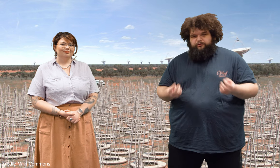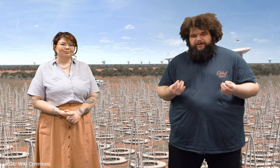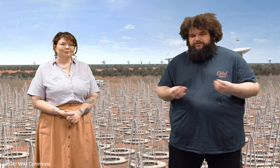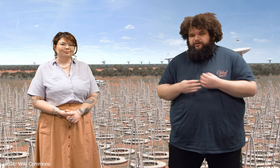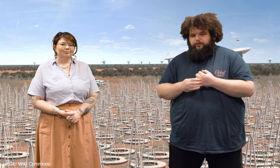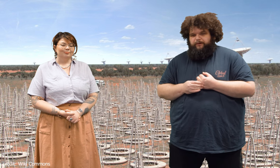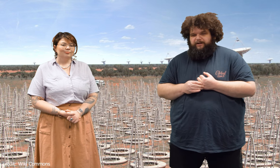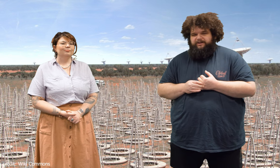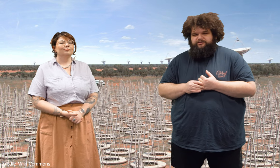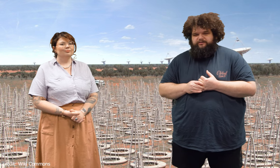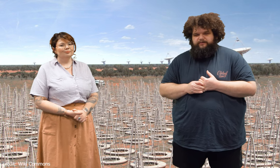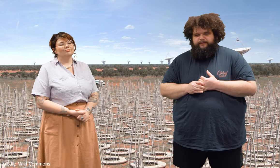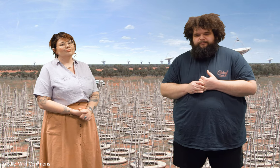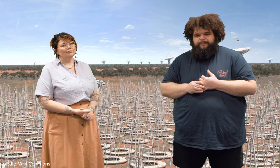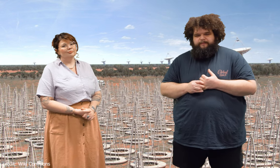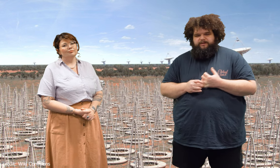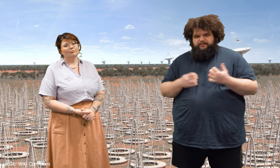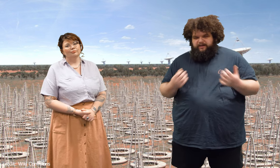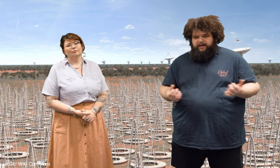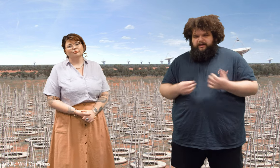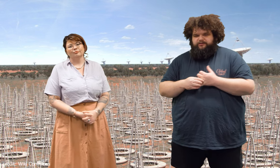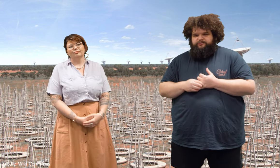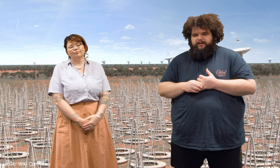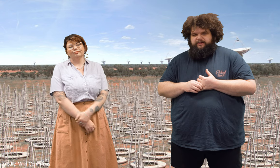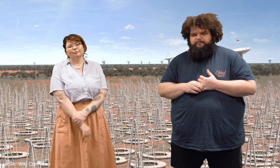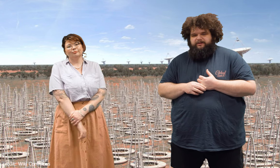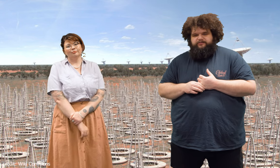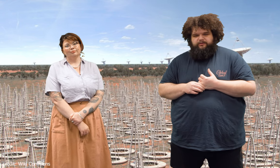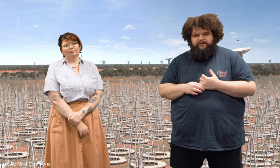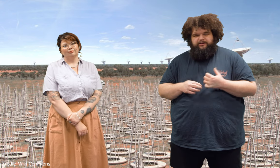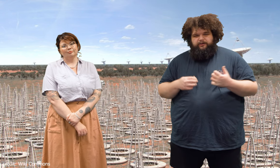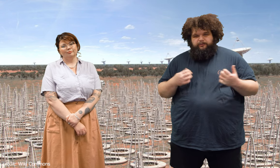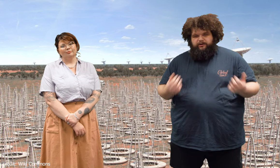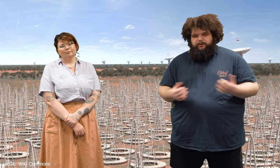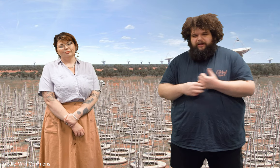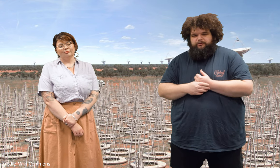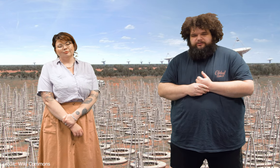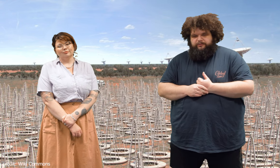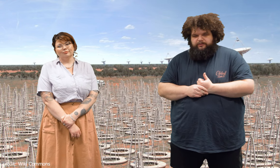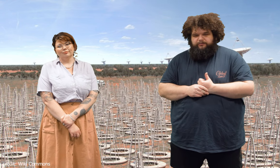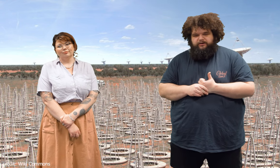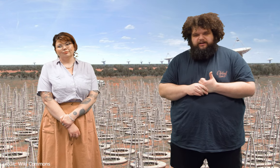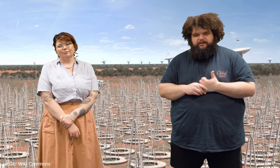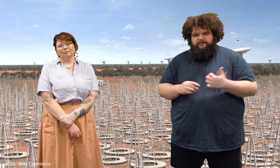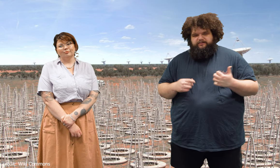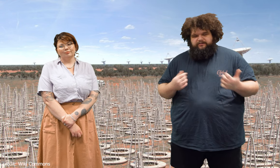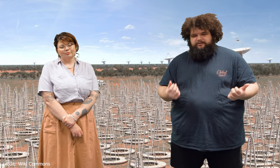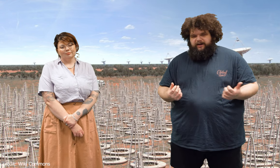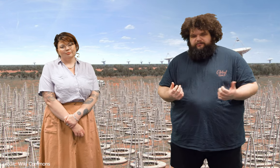the region's low population. The SKA in Australia has been consulting with the local Aboriginal community since the start of